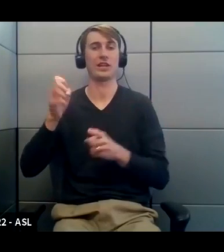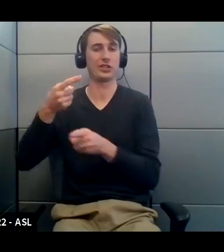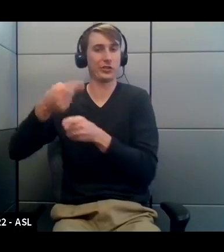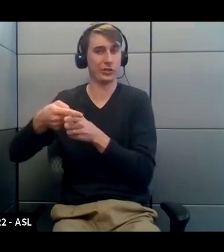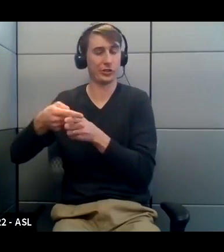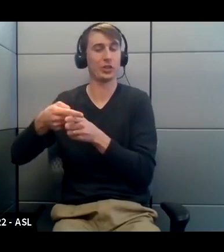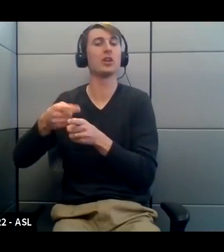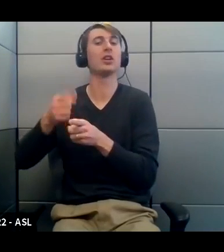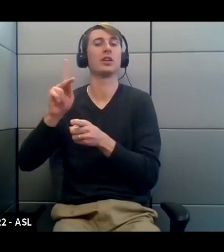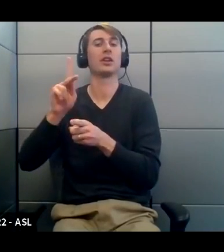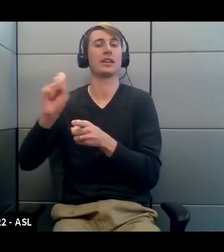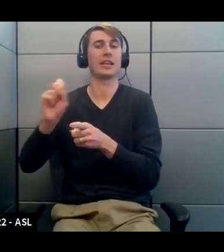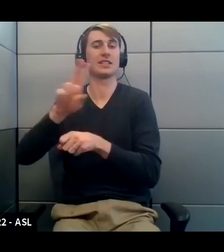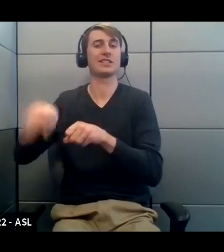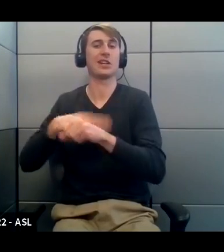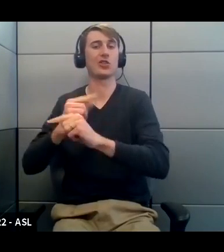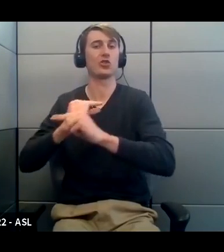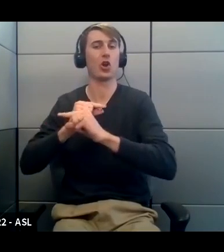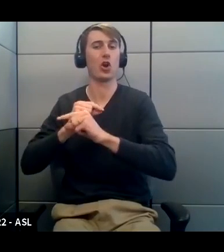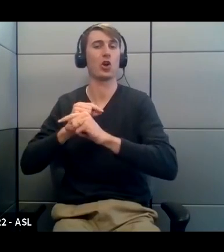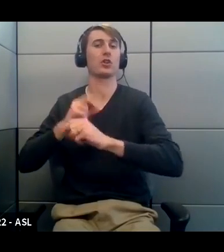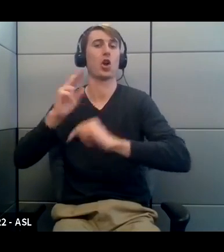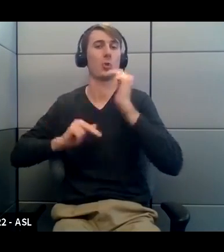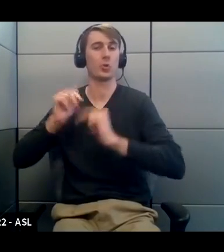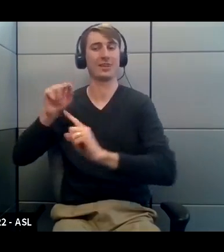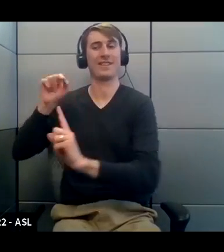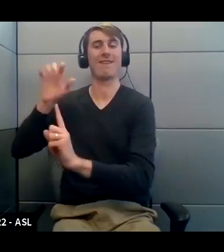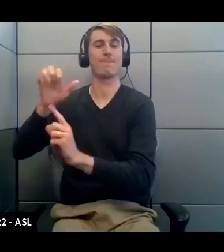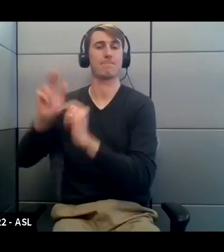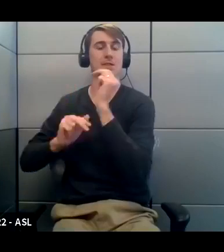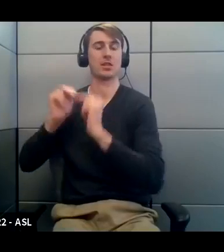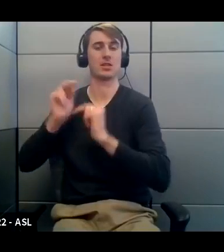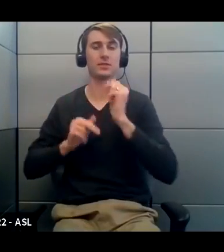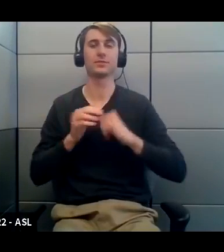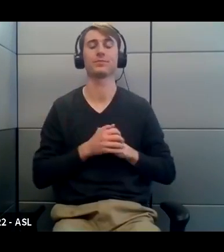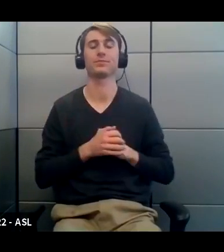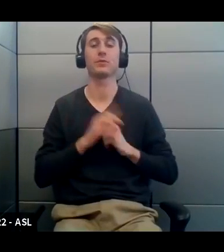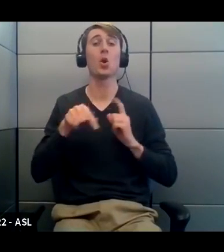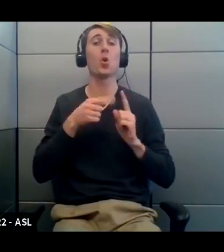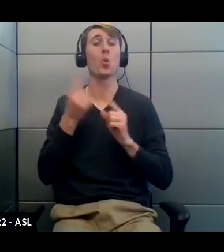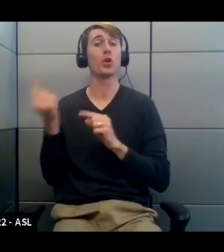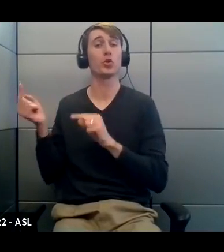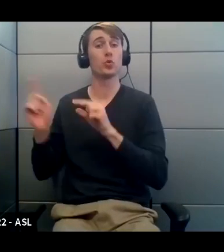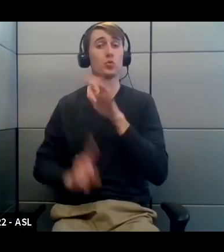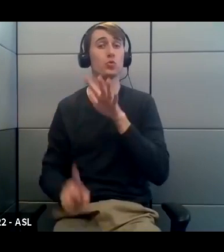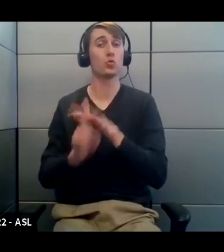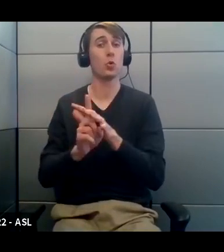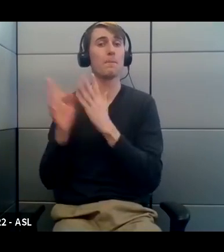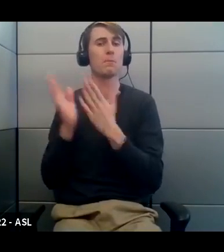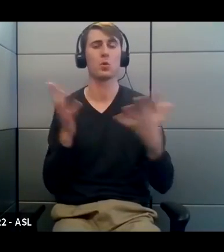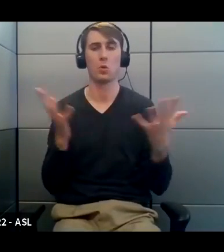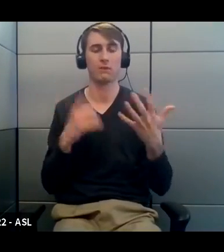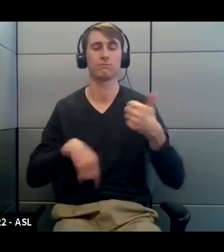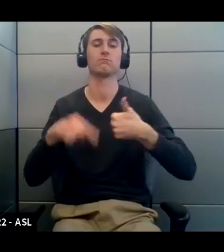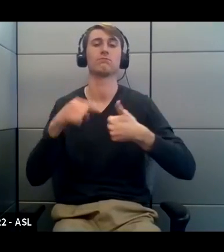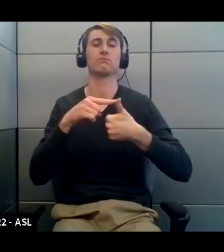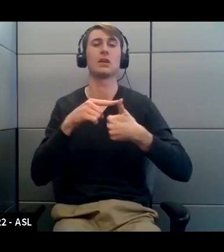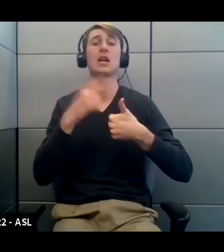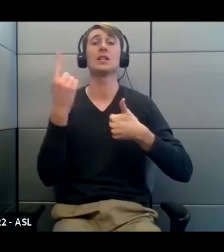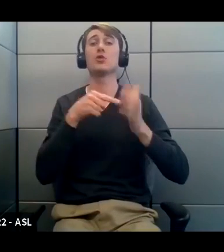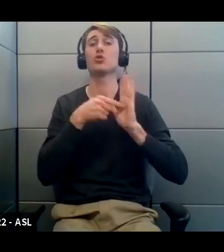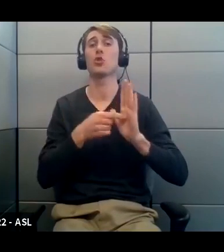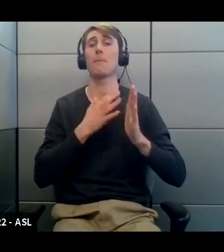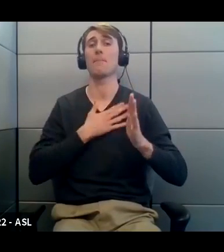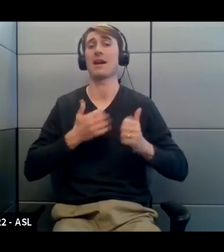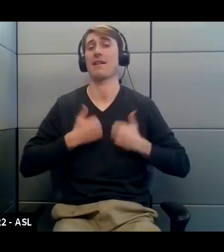you show up, you just need to bring a couple things with you, something to show that you live in Wyandotte County. So it could be a piece of mail that is